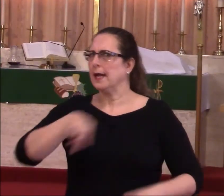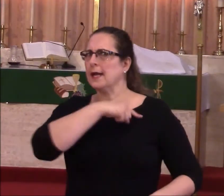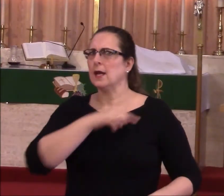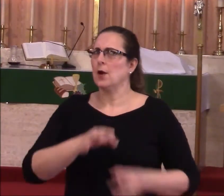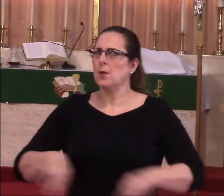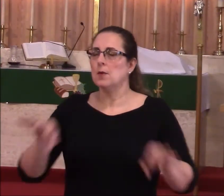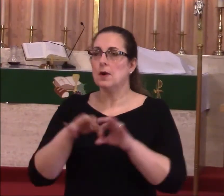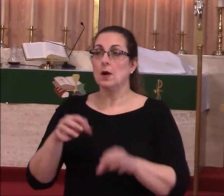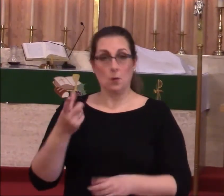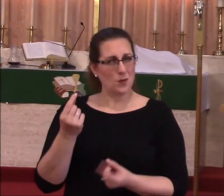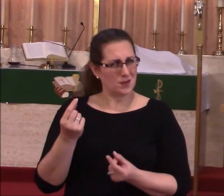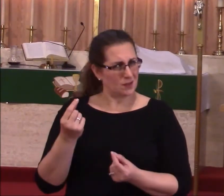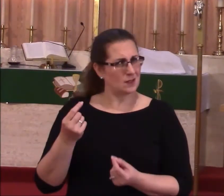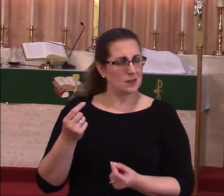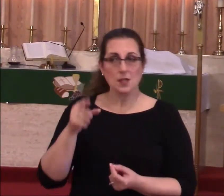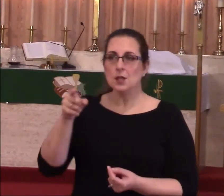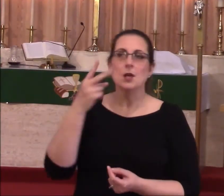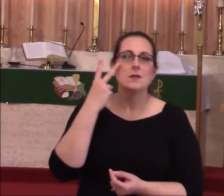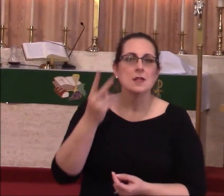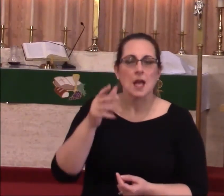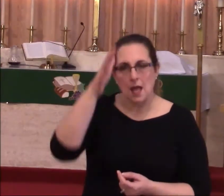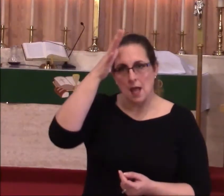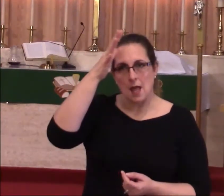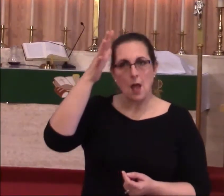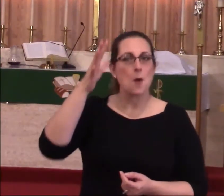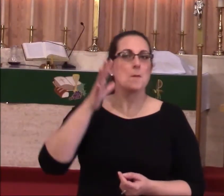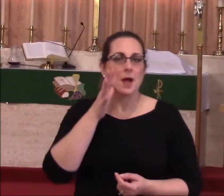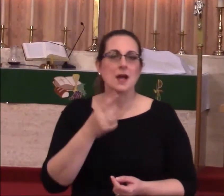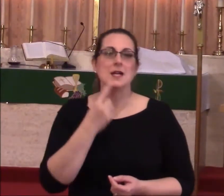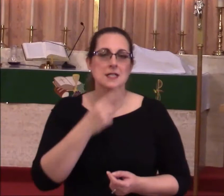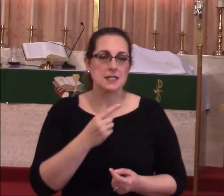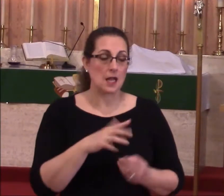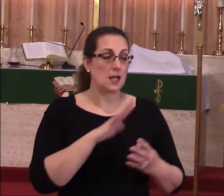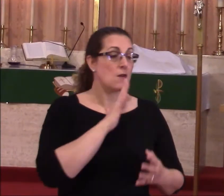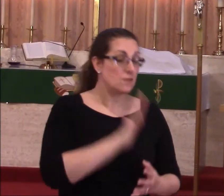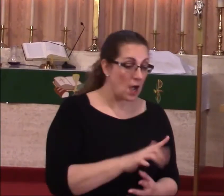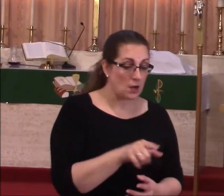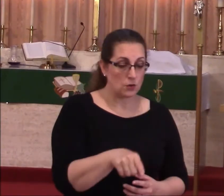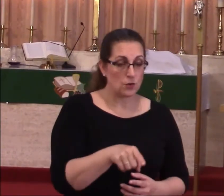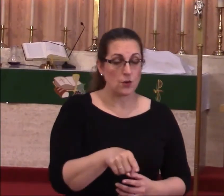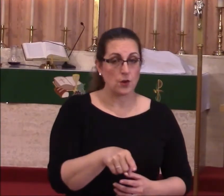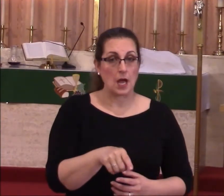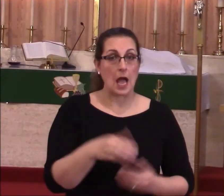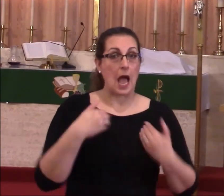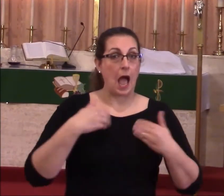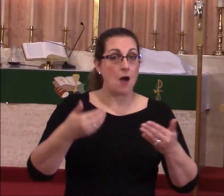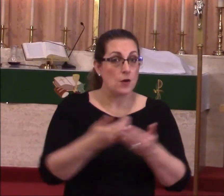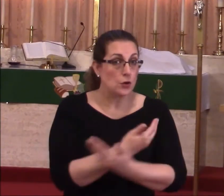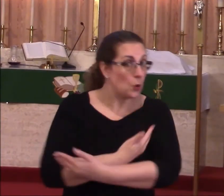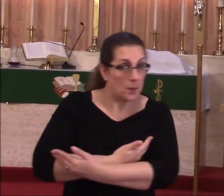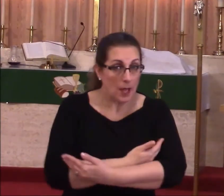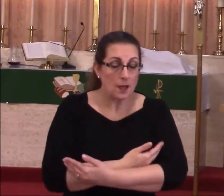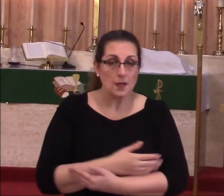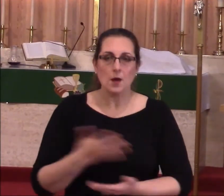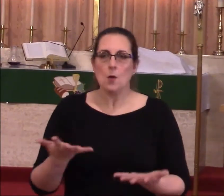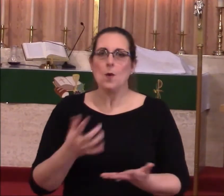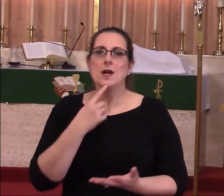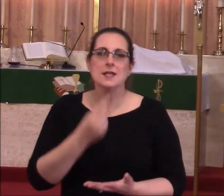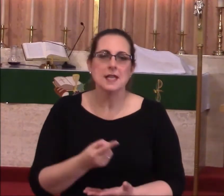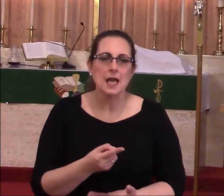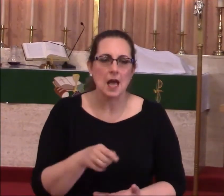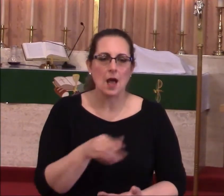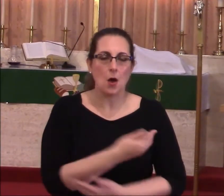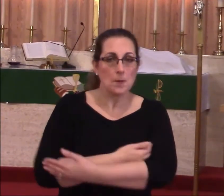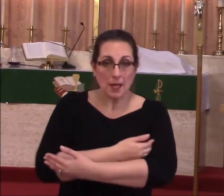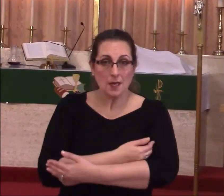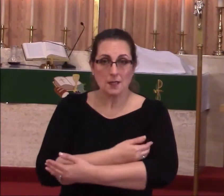We do this, don't we? Haven't you ever seen parents telling like a five-year-old that they're going to have a new sibling? What do the parents say to the child if it's